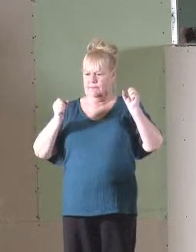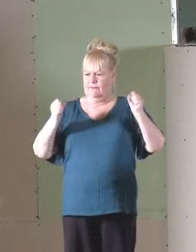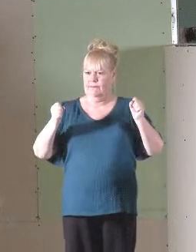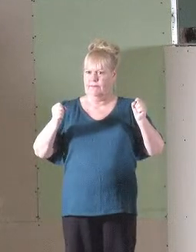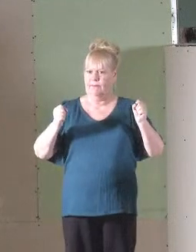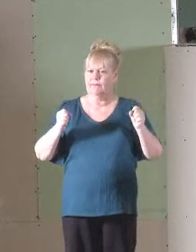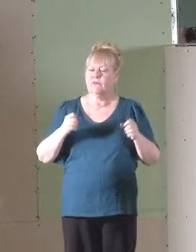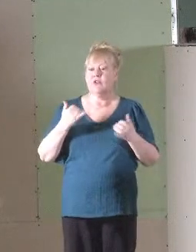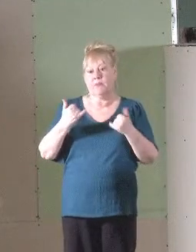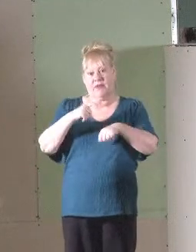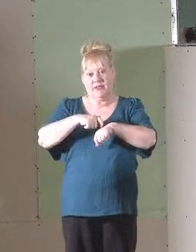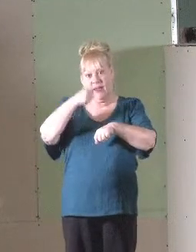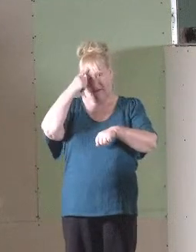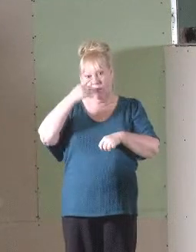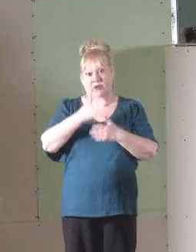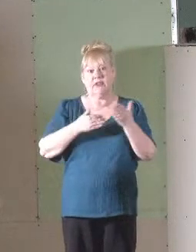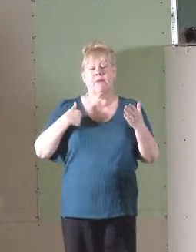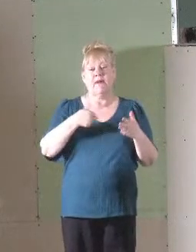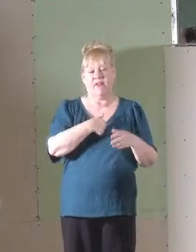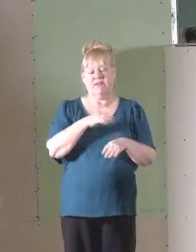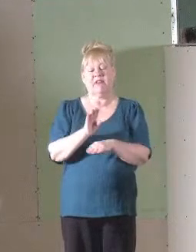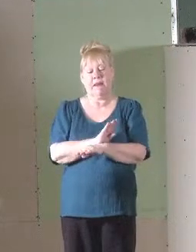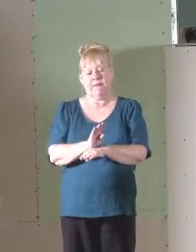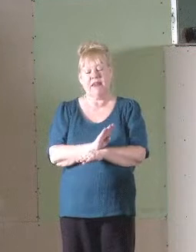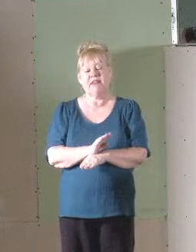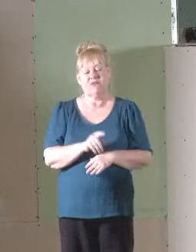sacrifice, so maybe it's time for some of us to get busy.